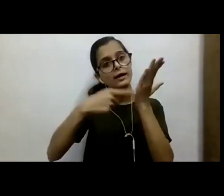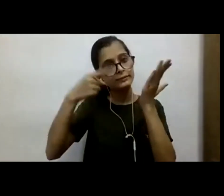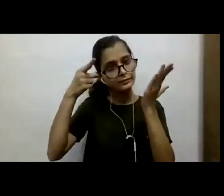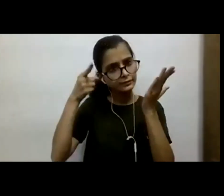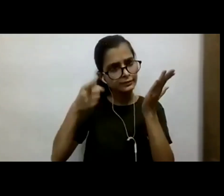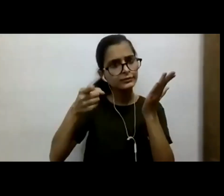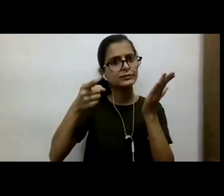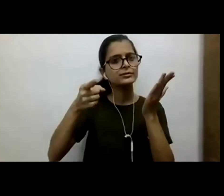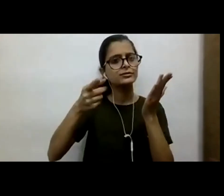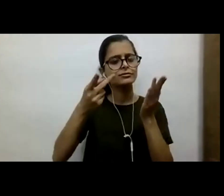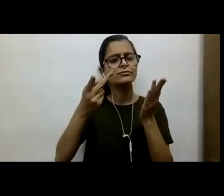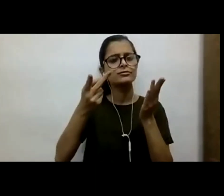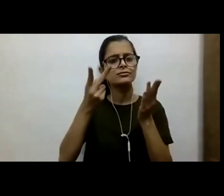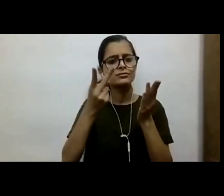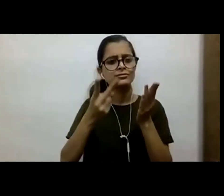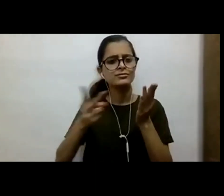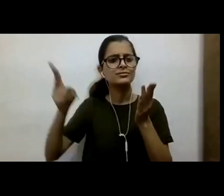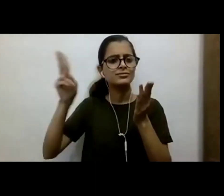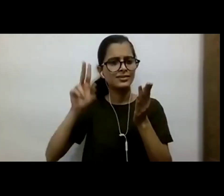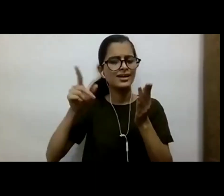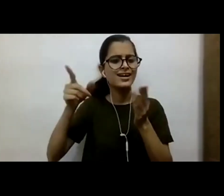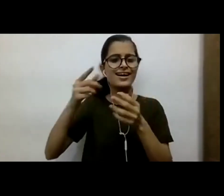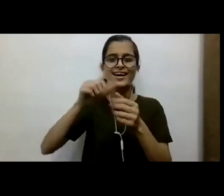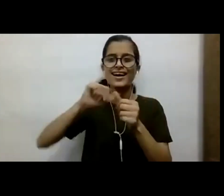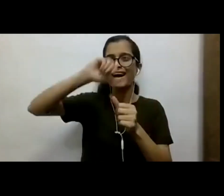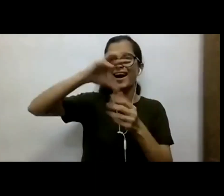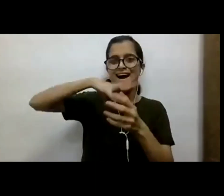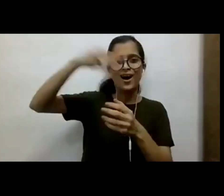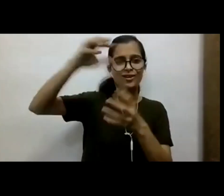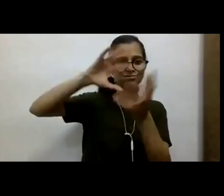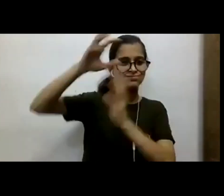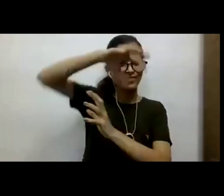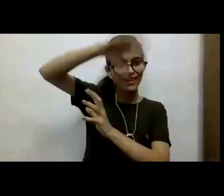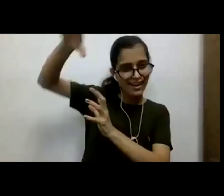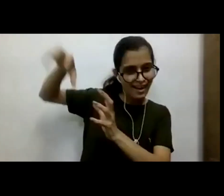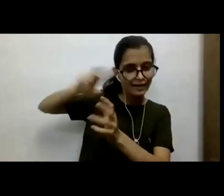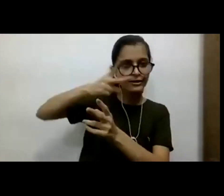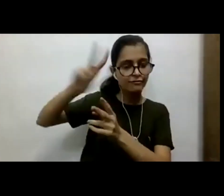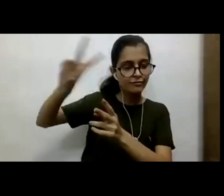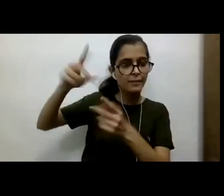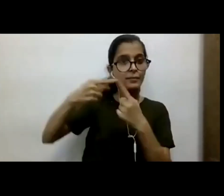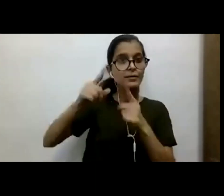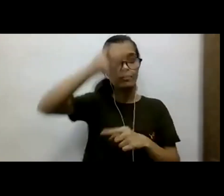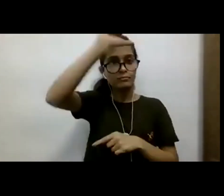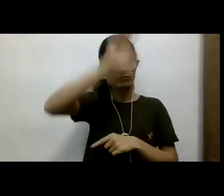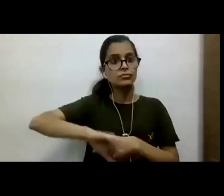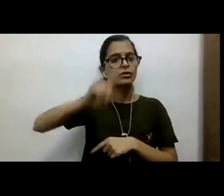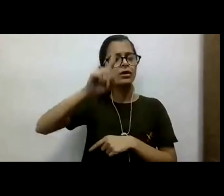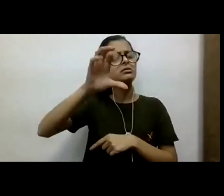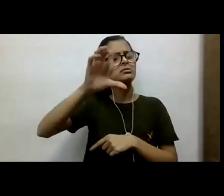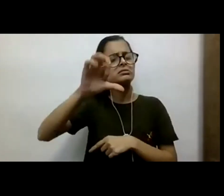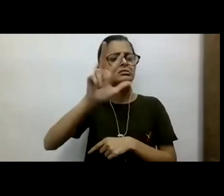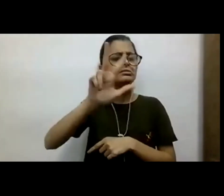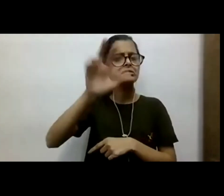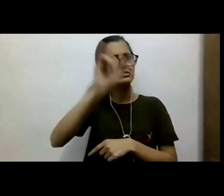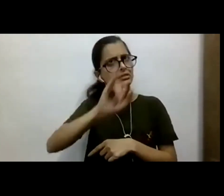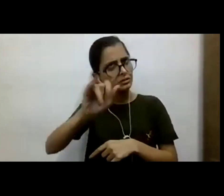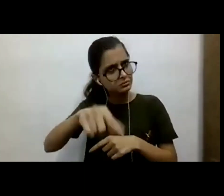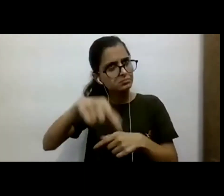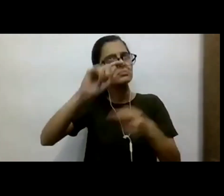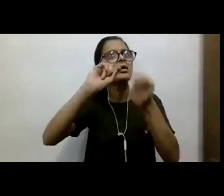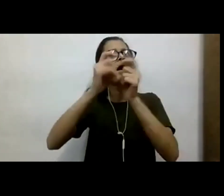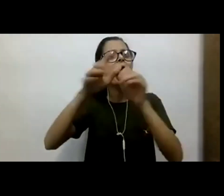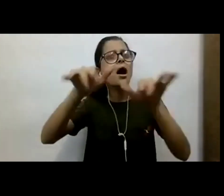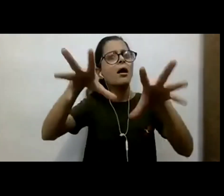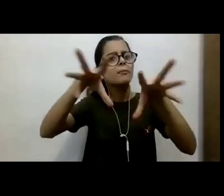different facades in different countries. And in India, it took shape in almost 1986. And then going forward with